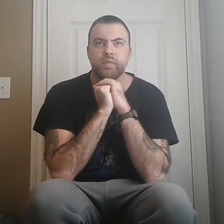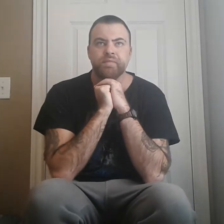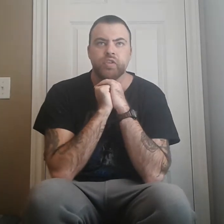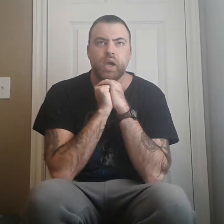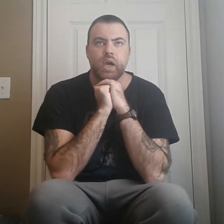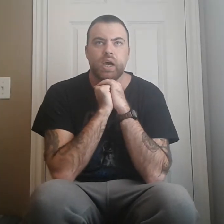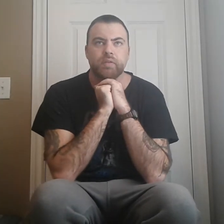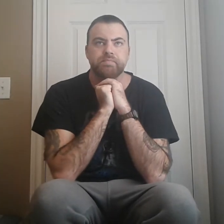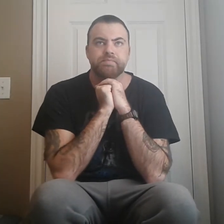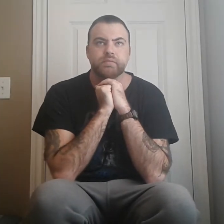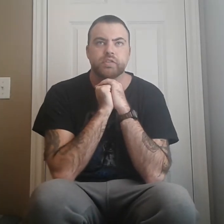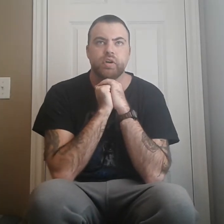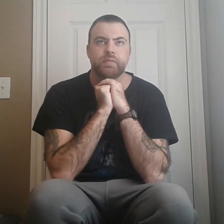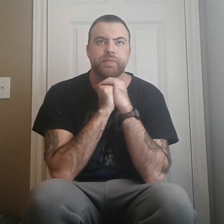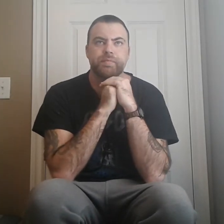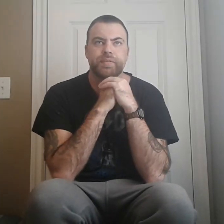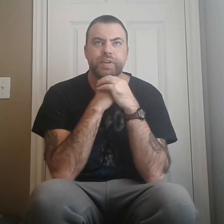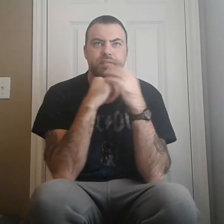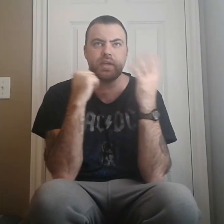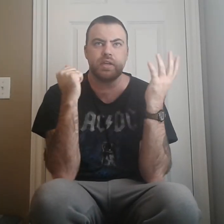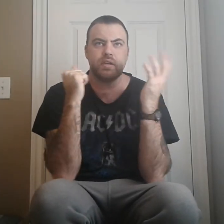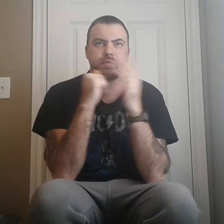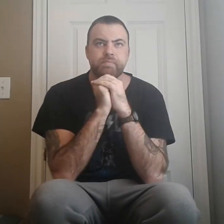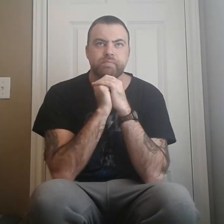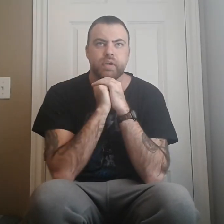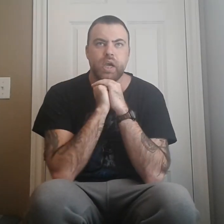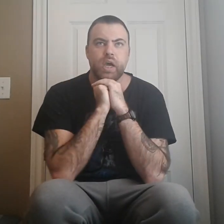um, girlfriend Francine, um,